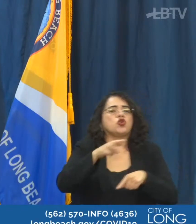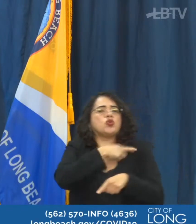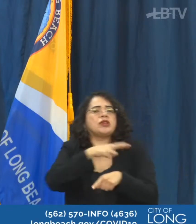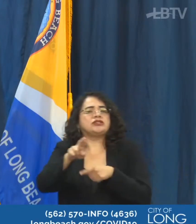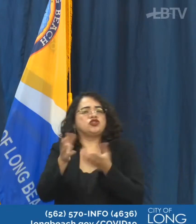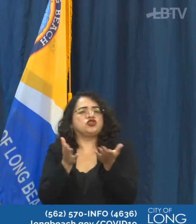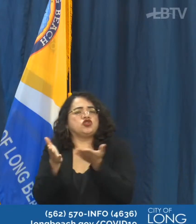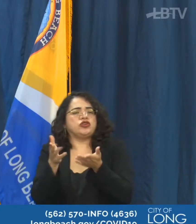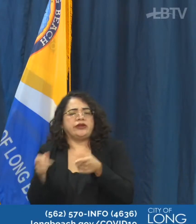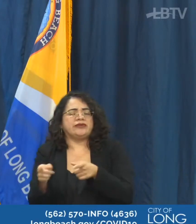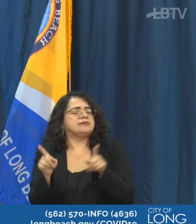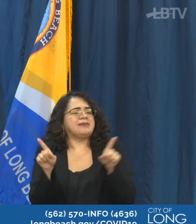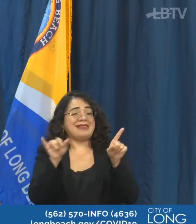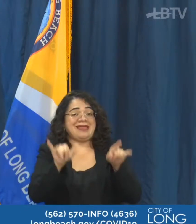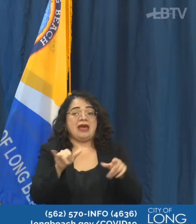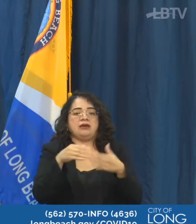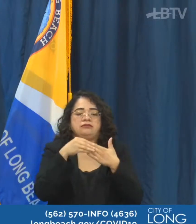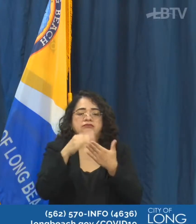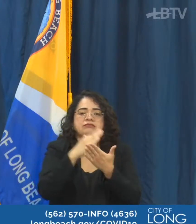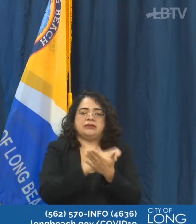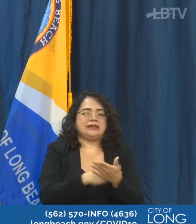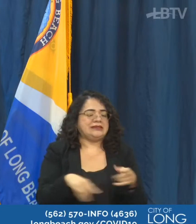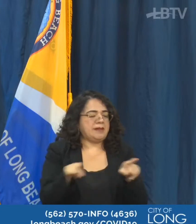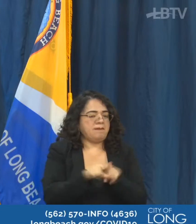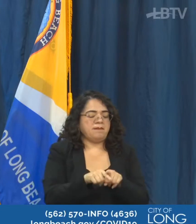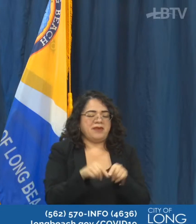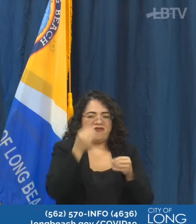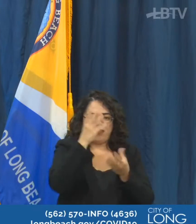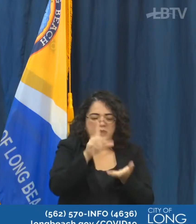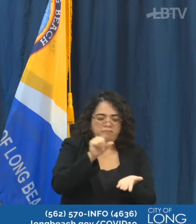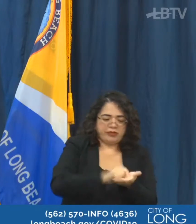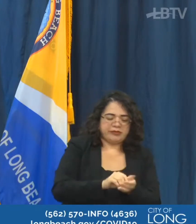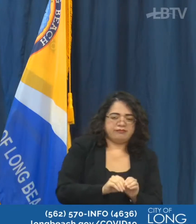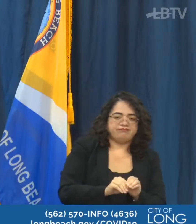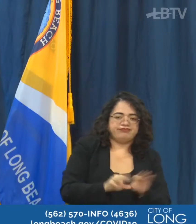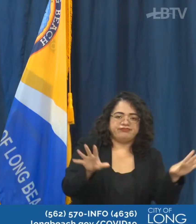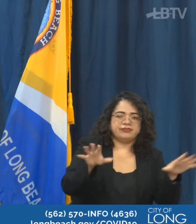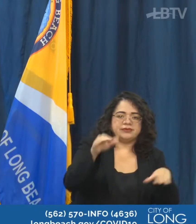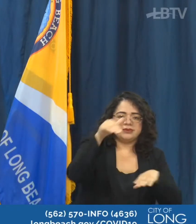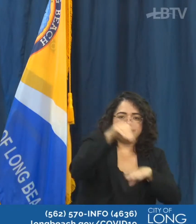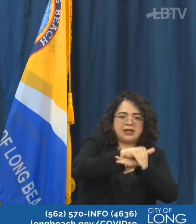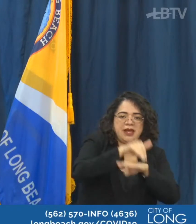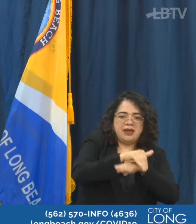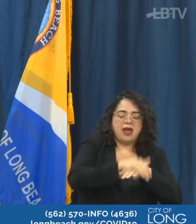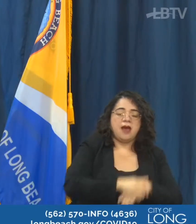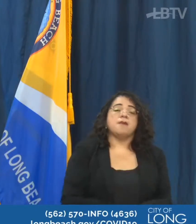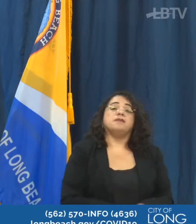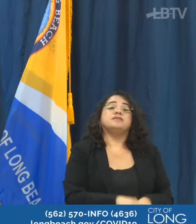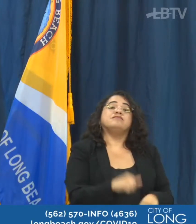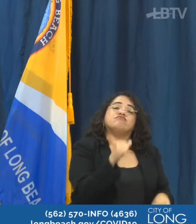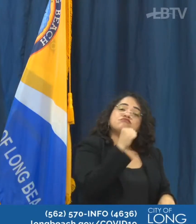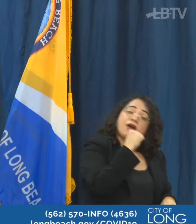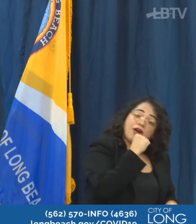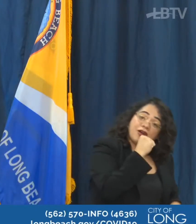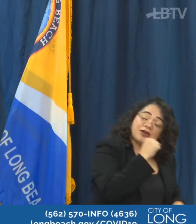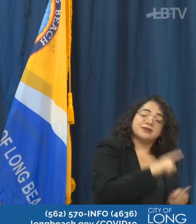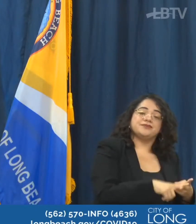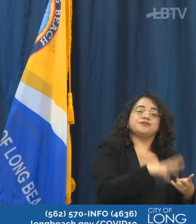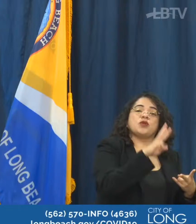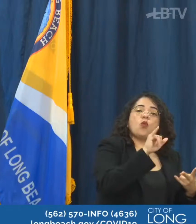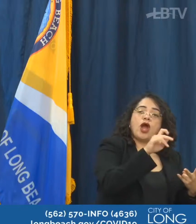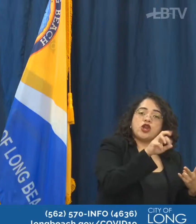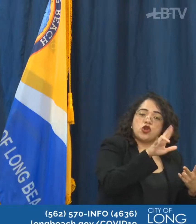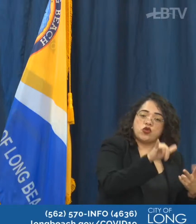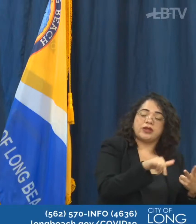that is released tonight. And so again, beginning tomorrow, bars and wineries and tasting rooms, nail